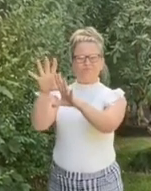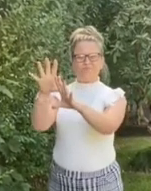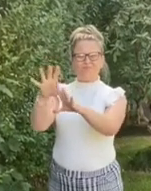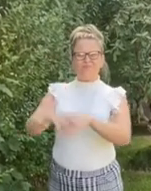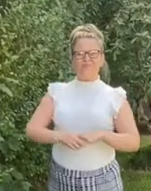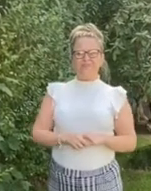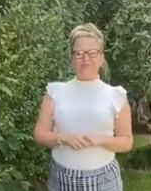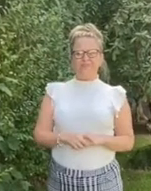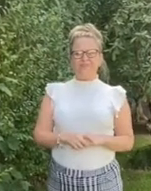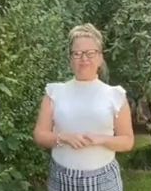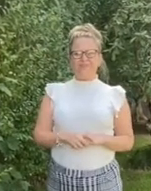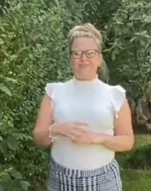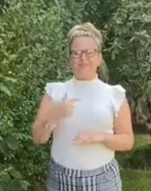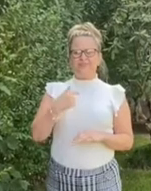I'm Earth's many colours